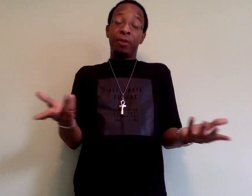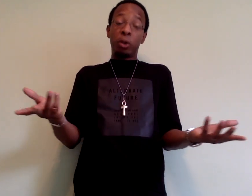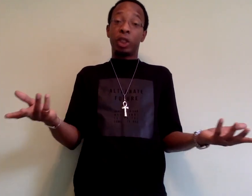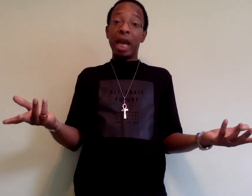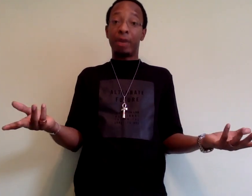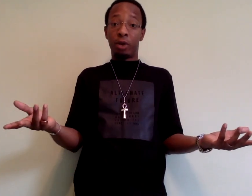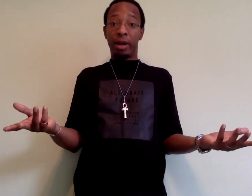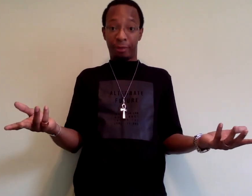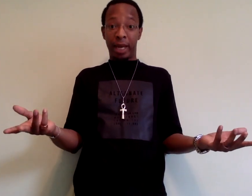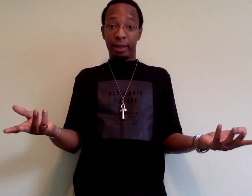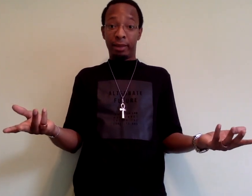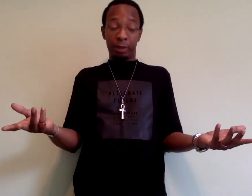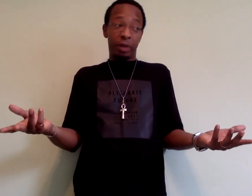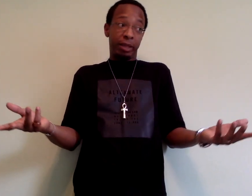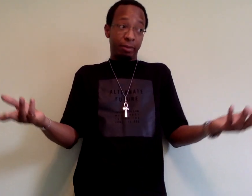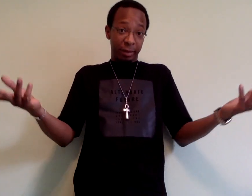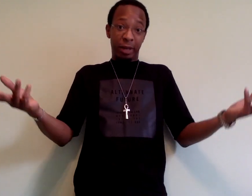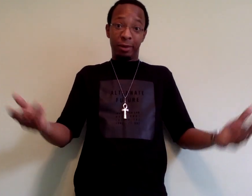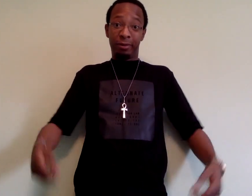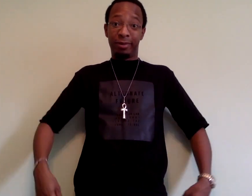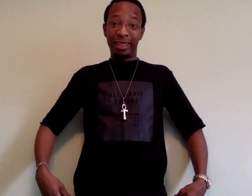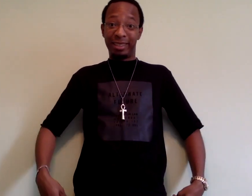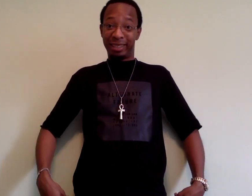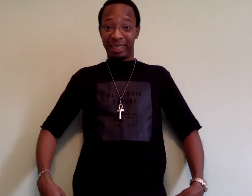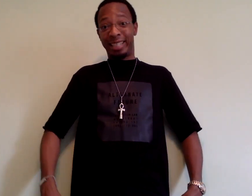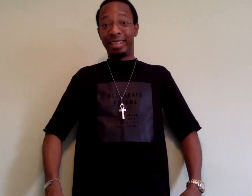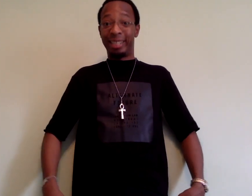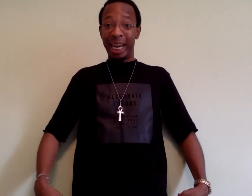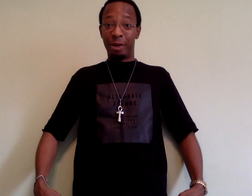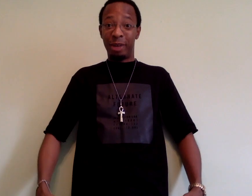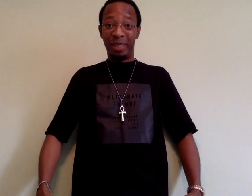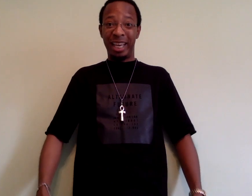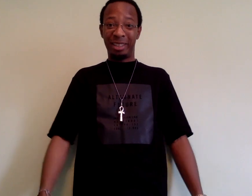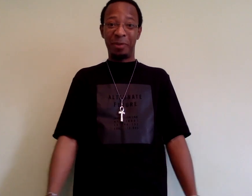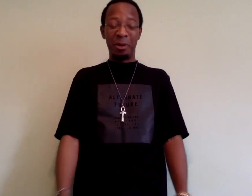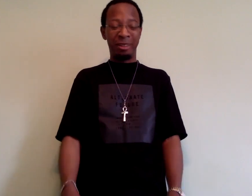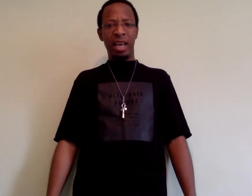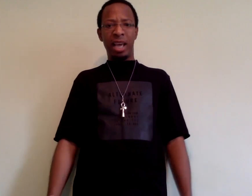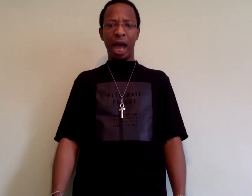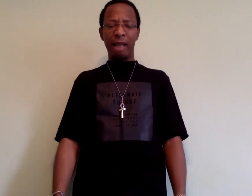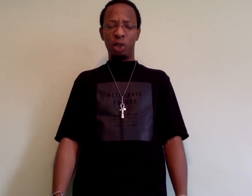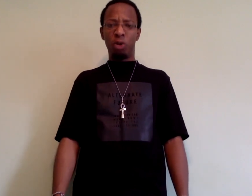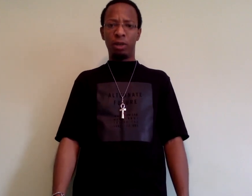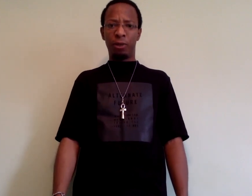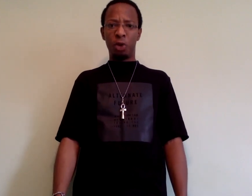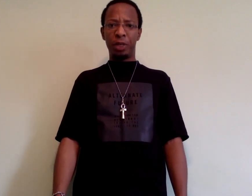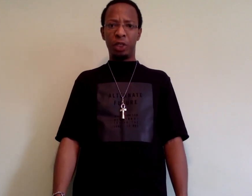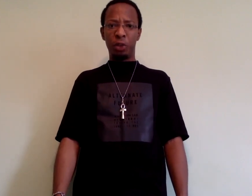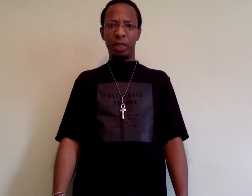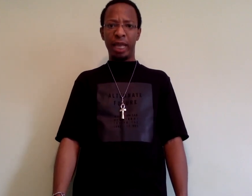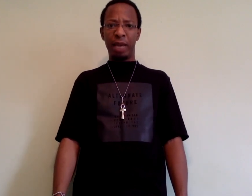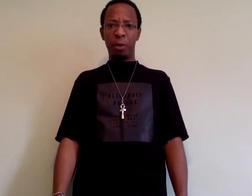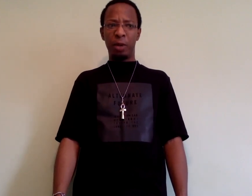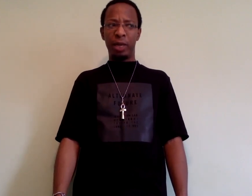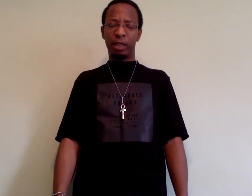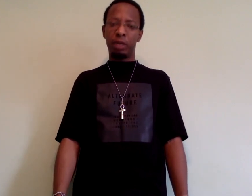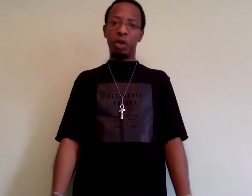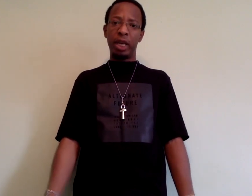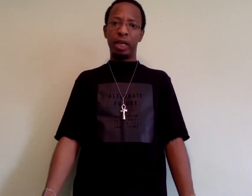folks' charity, quite frankly, to put it, you know, less than charitably, I suppose. I do look forward to the day when we as a community can